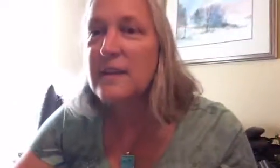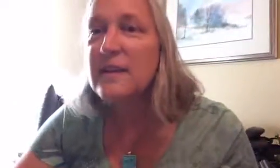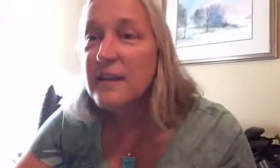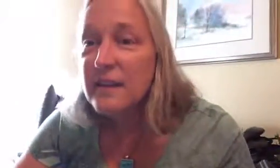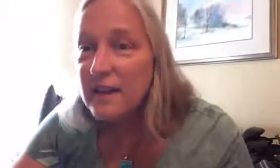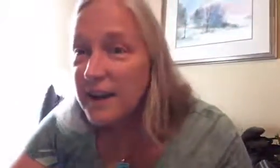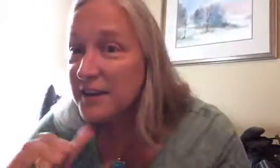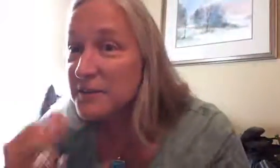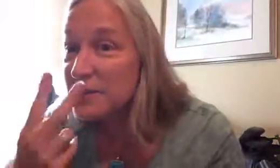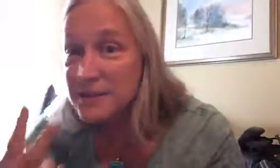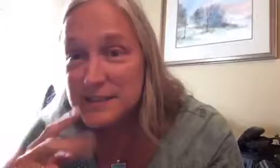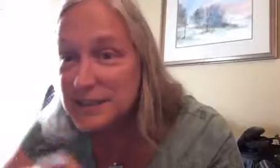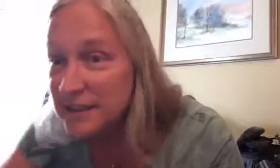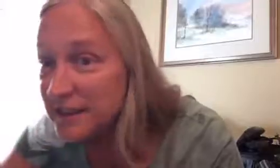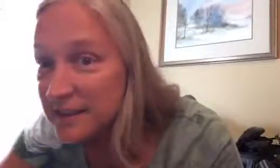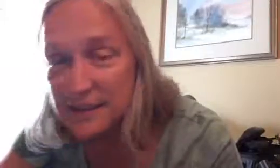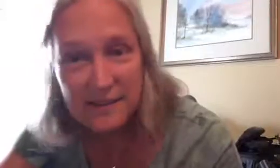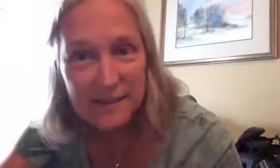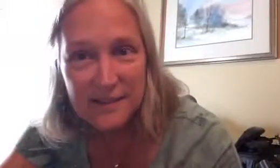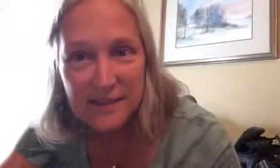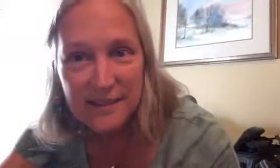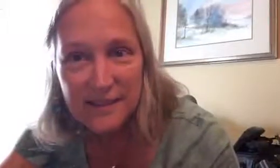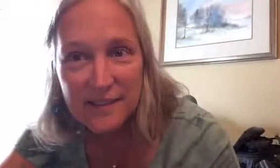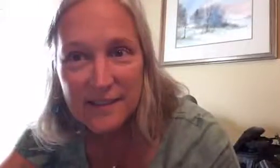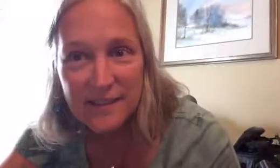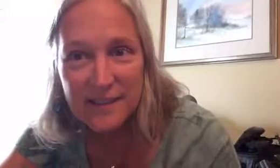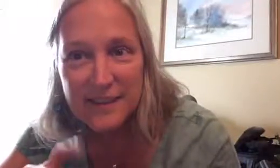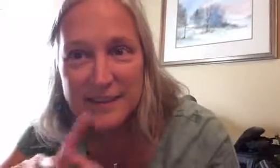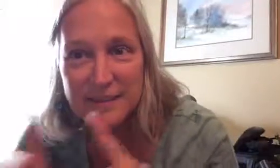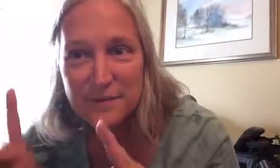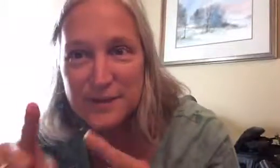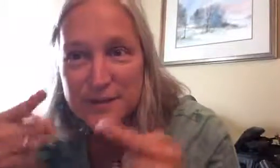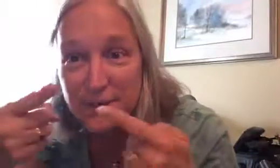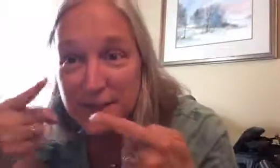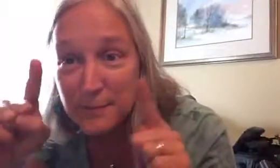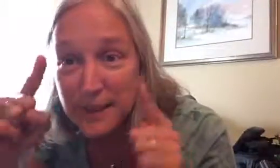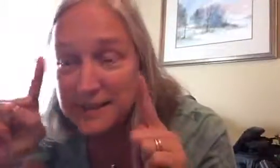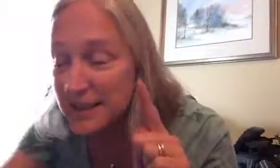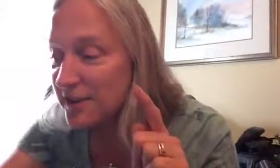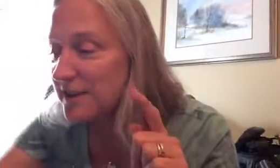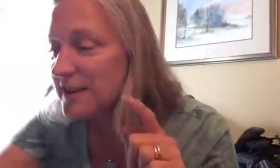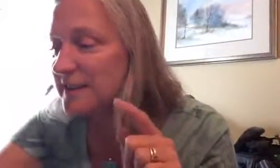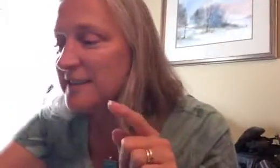don't know if you can see, the difference with the mascara on,